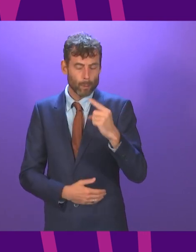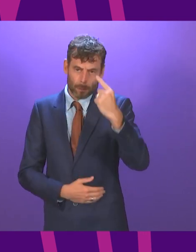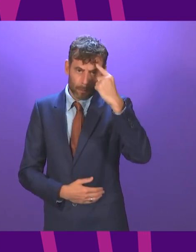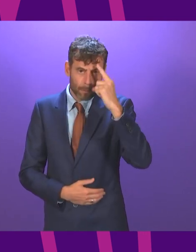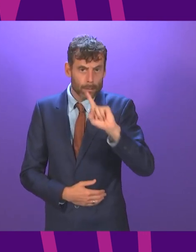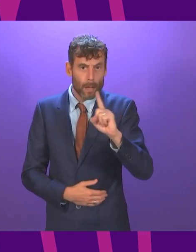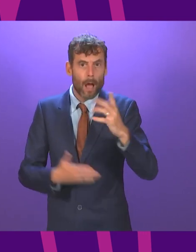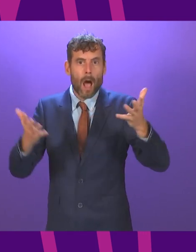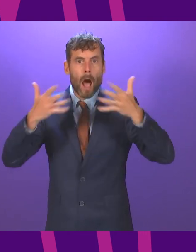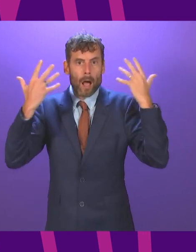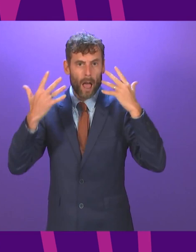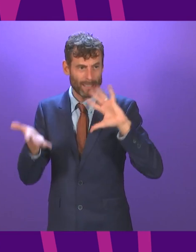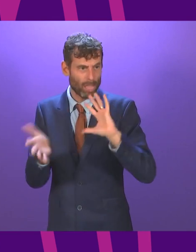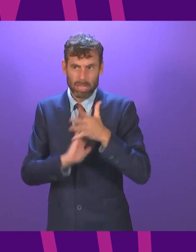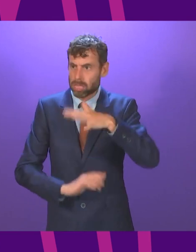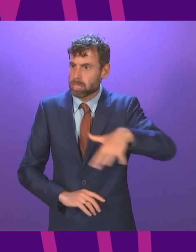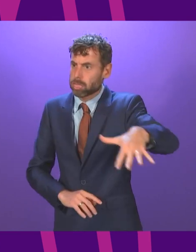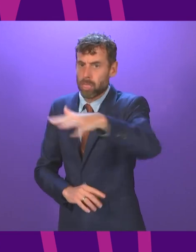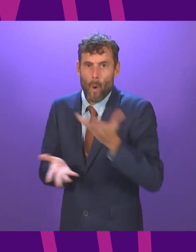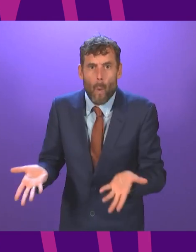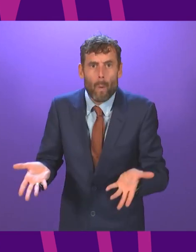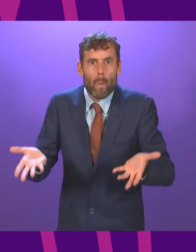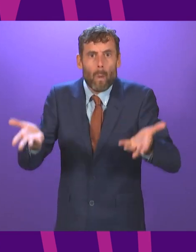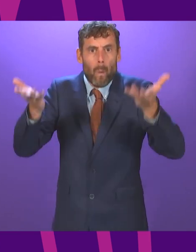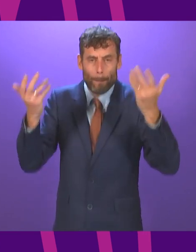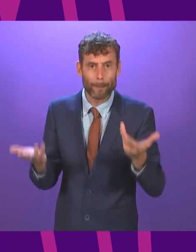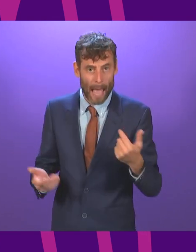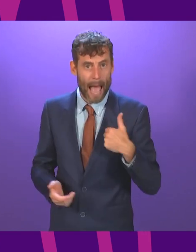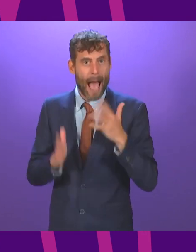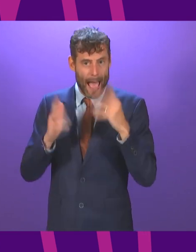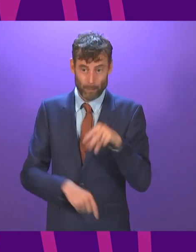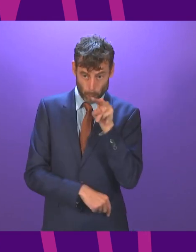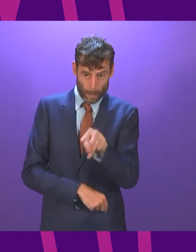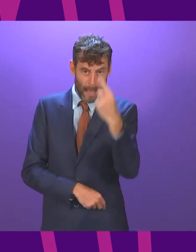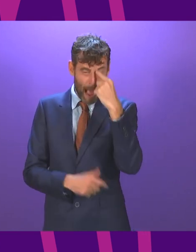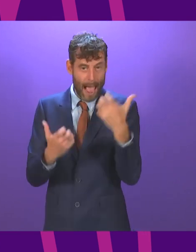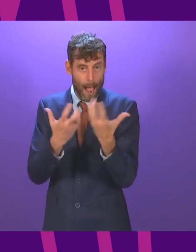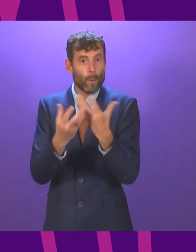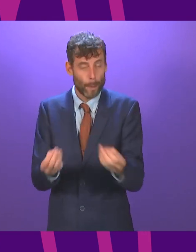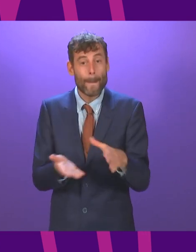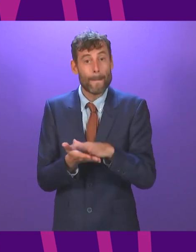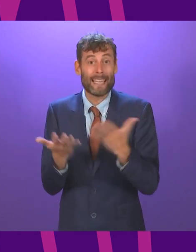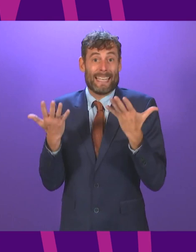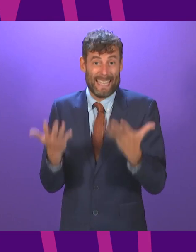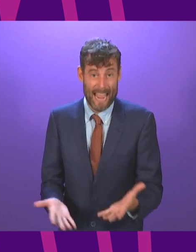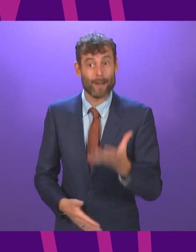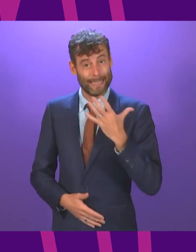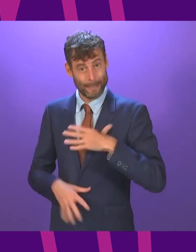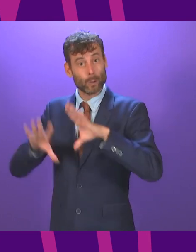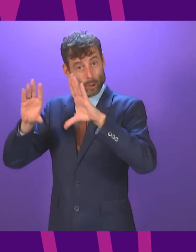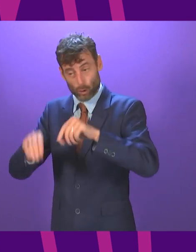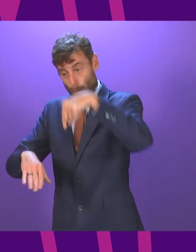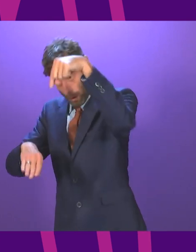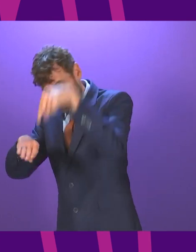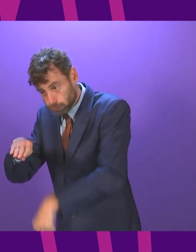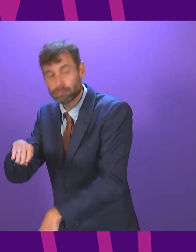mean making a transition and a rapid enough transition from fossil fuels to renewable energy in order to do that. But I